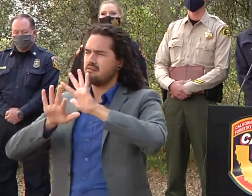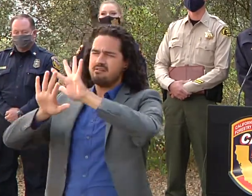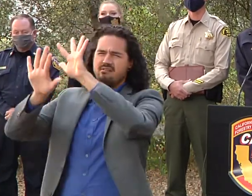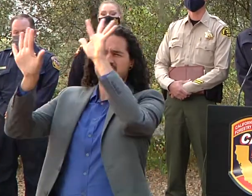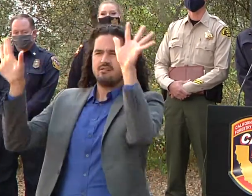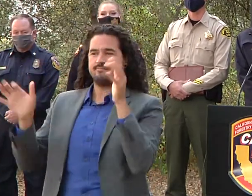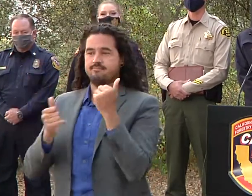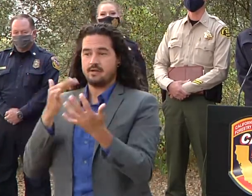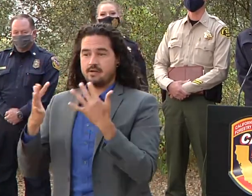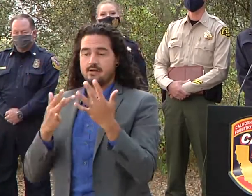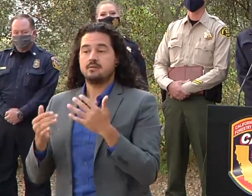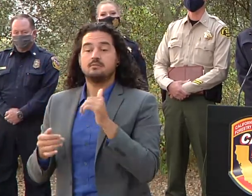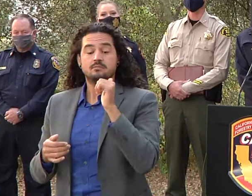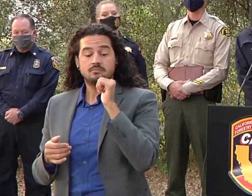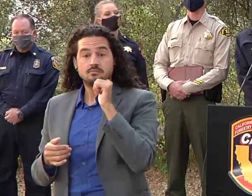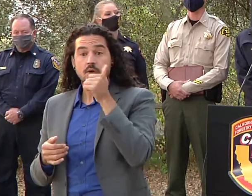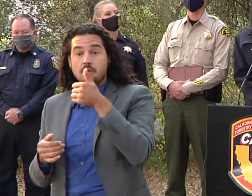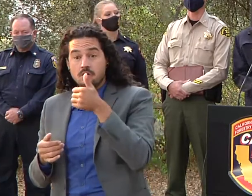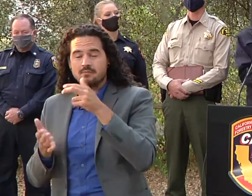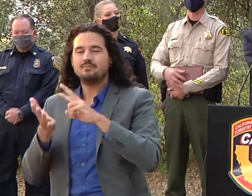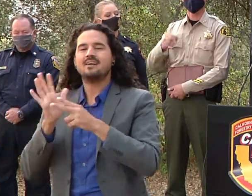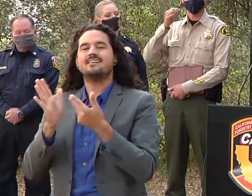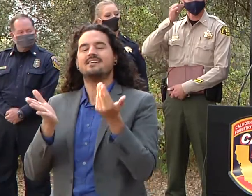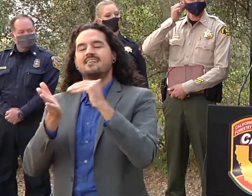recovery and completing this incident